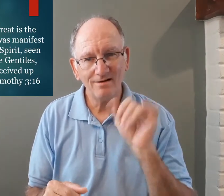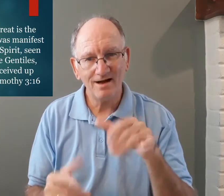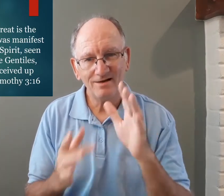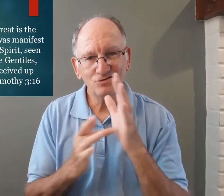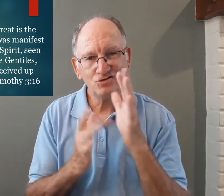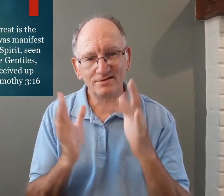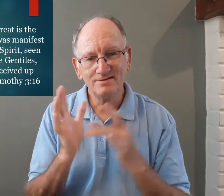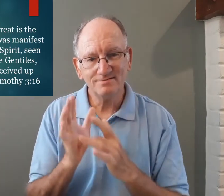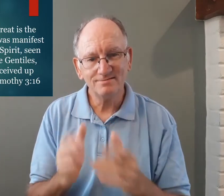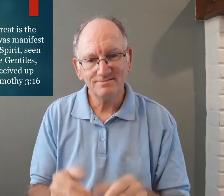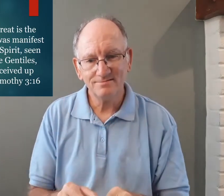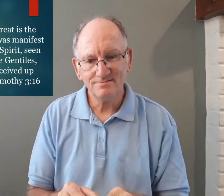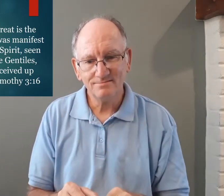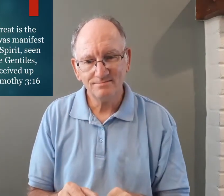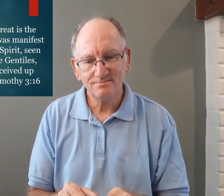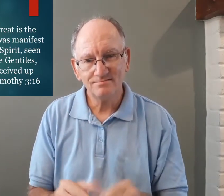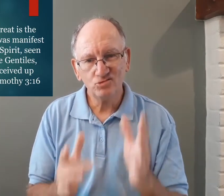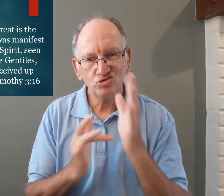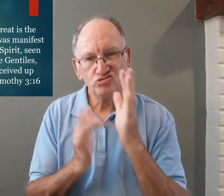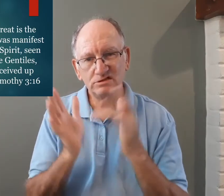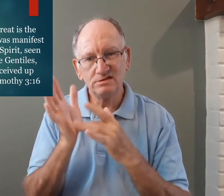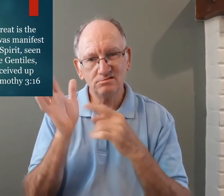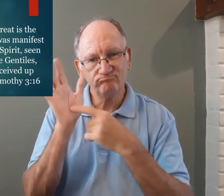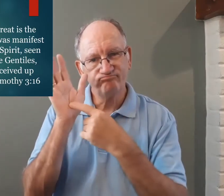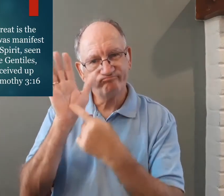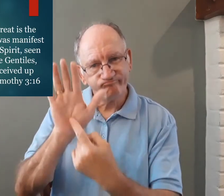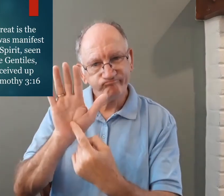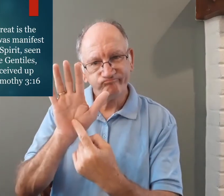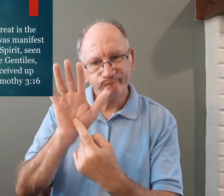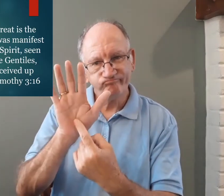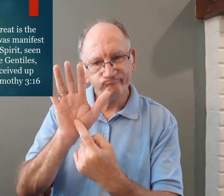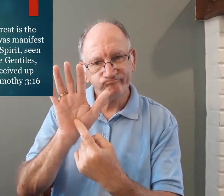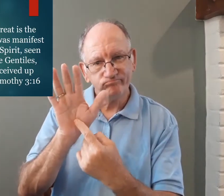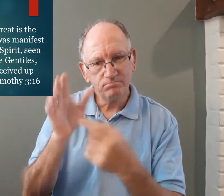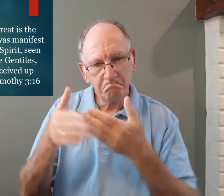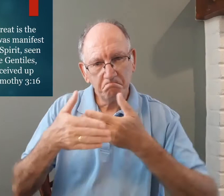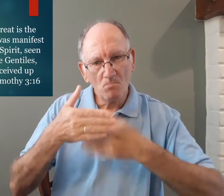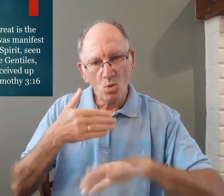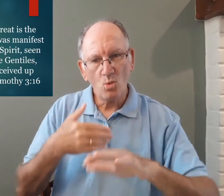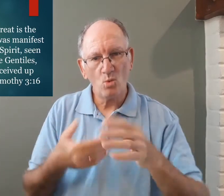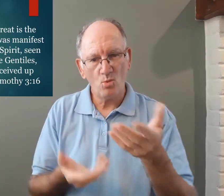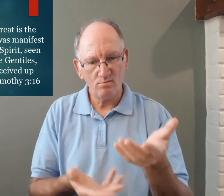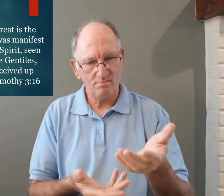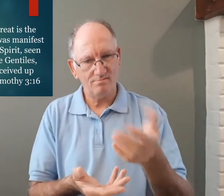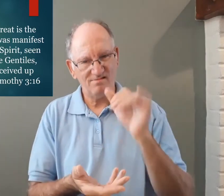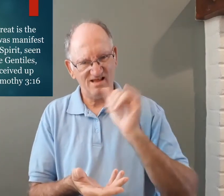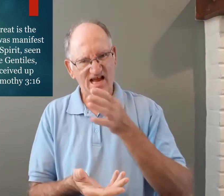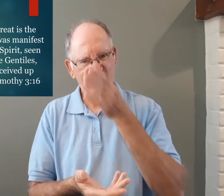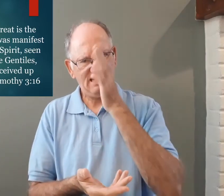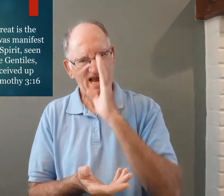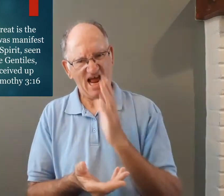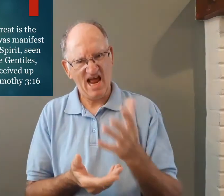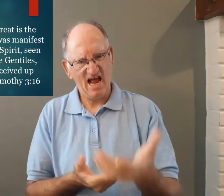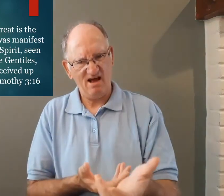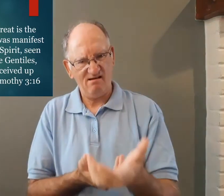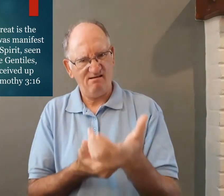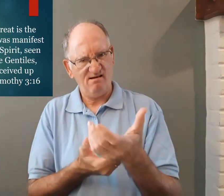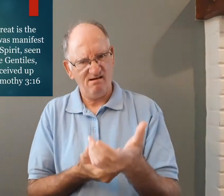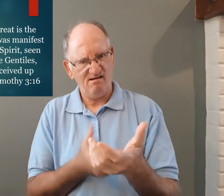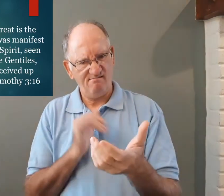that's who Jesus is Jesus was manifested was born as